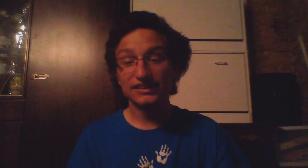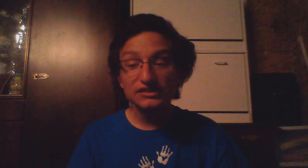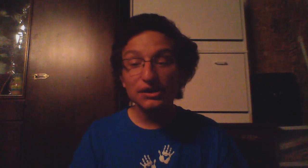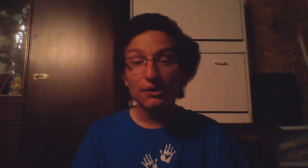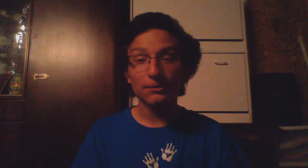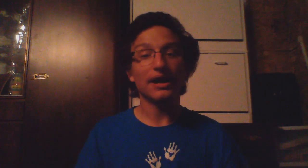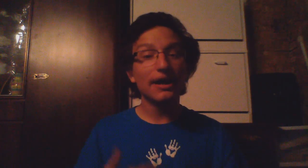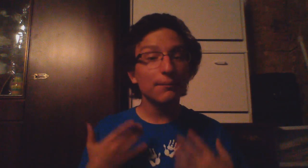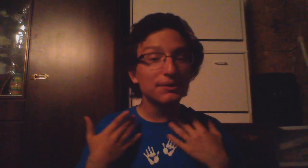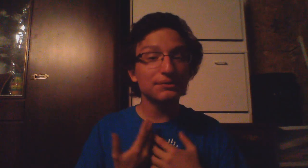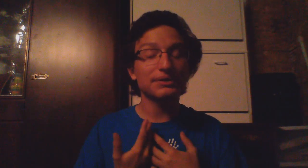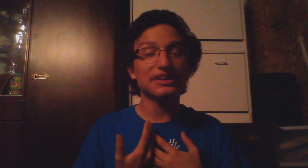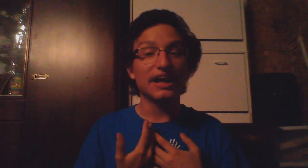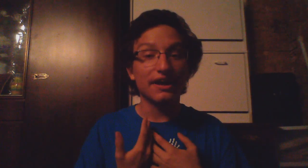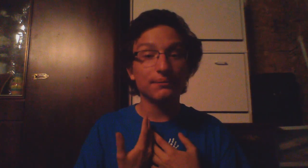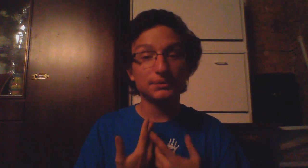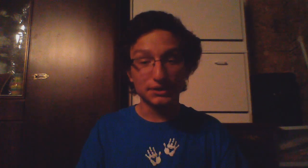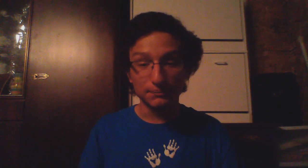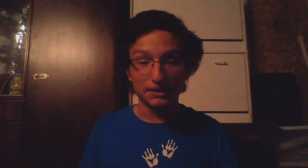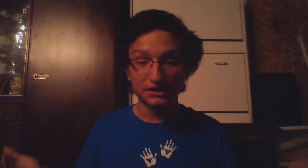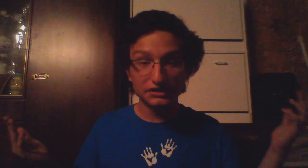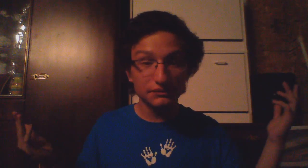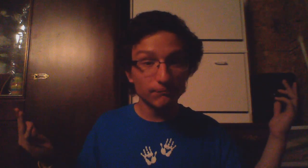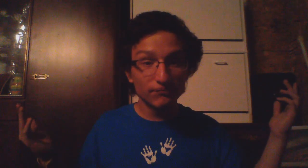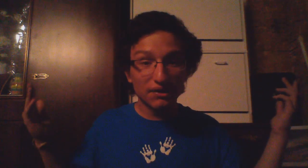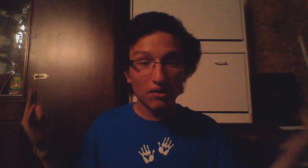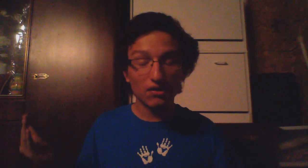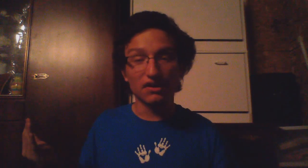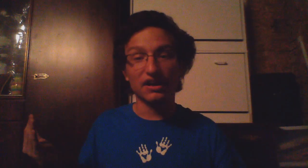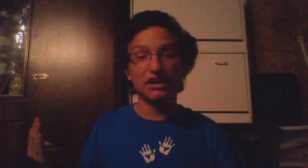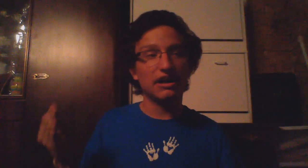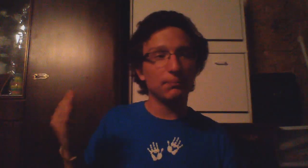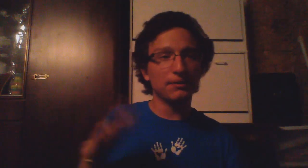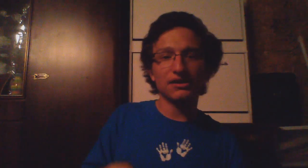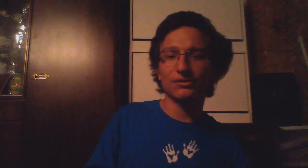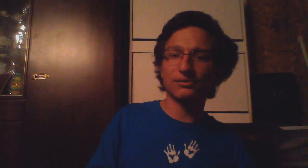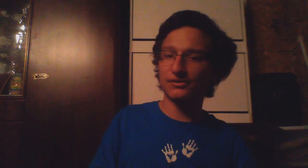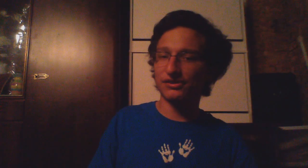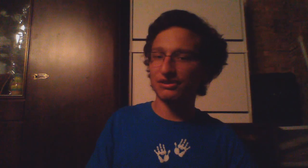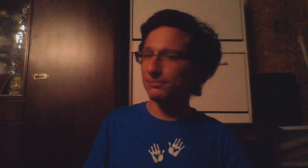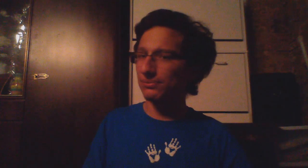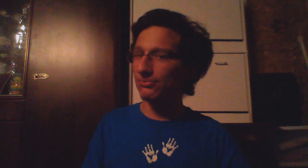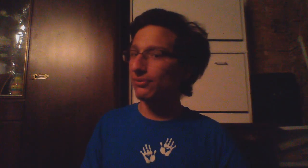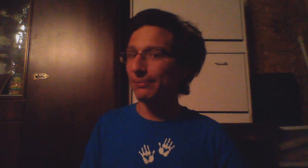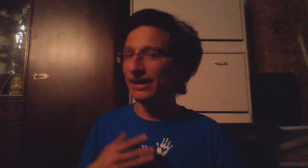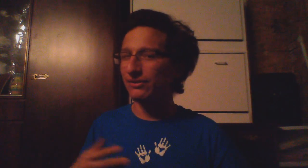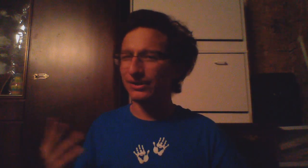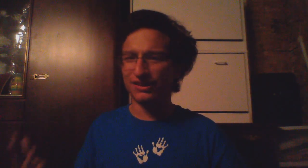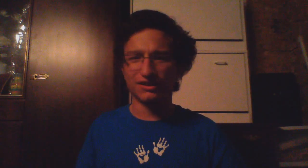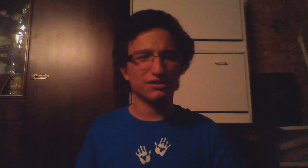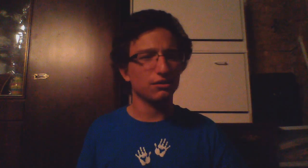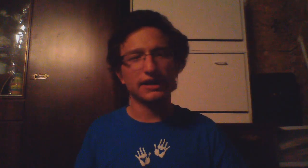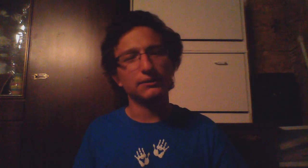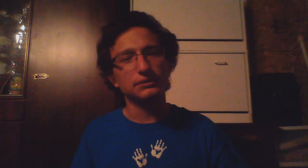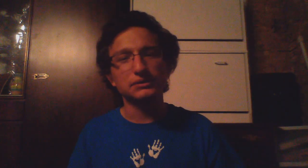so I've been doing that pretty much all day I played a little of the sims for about I think two hours